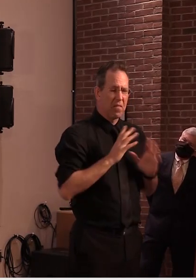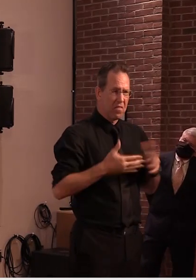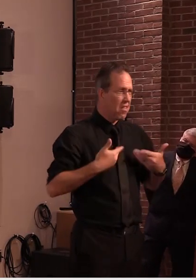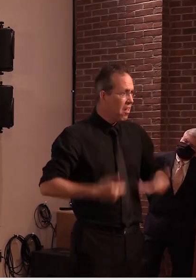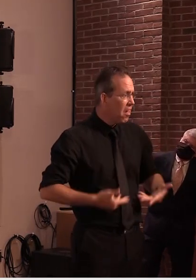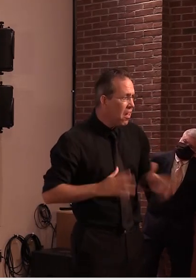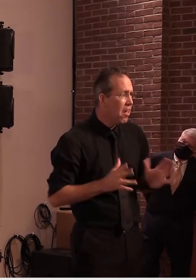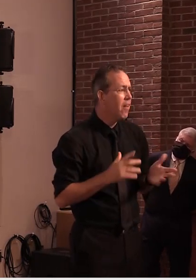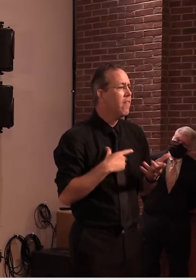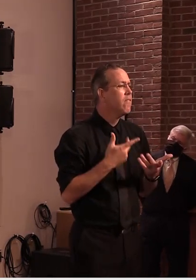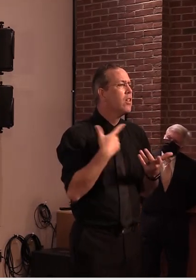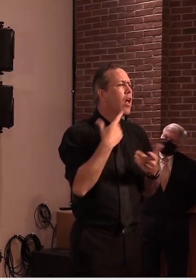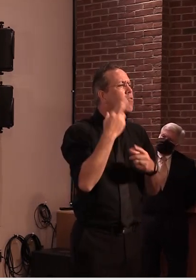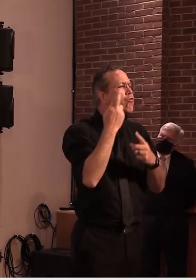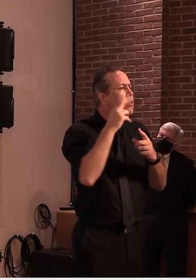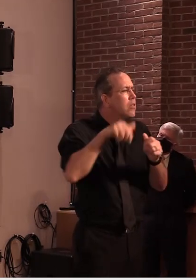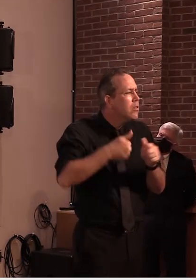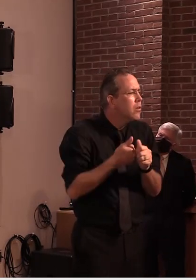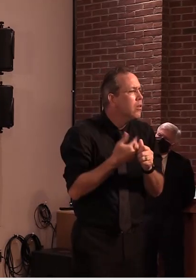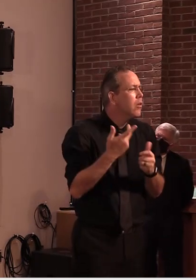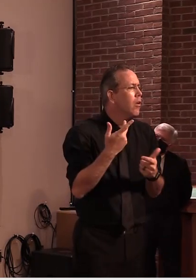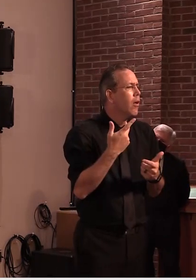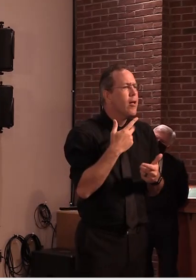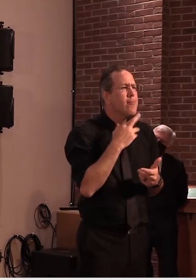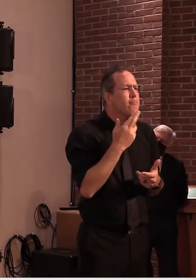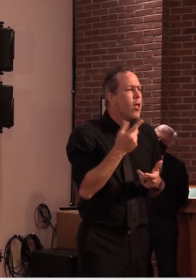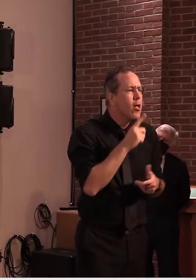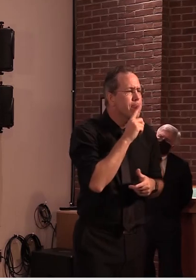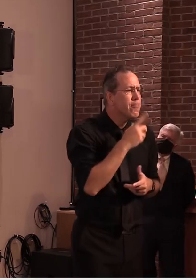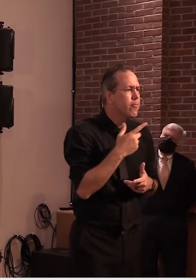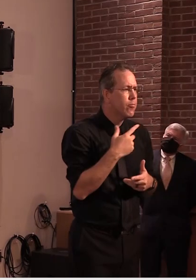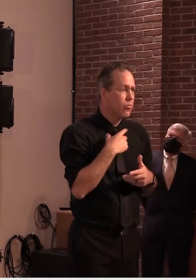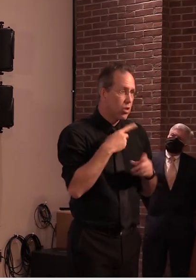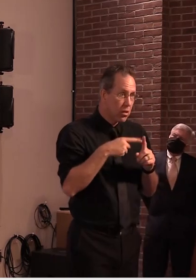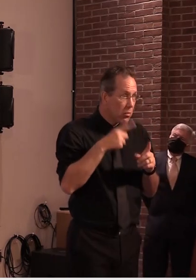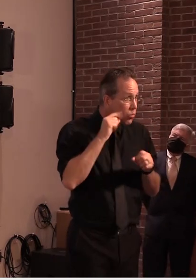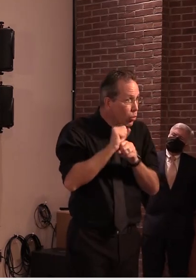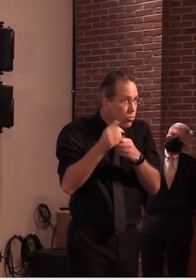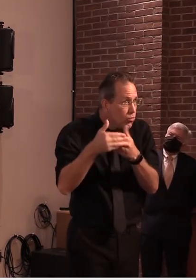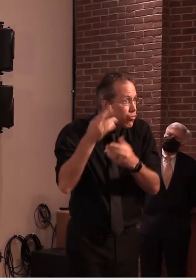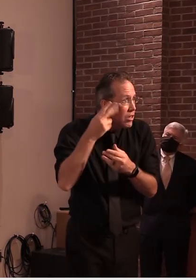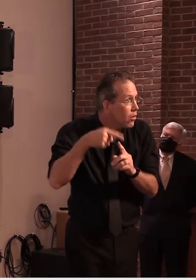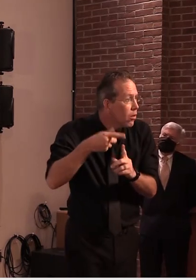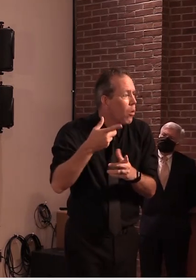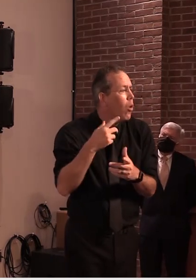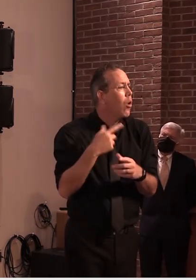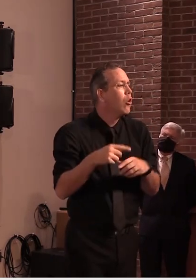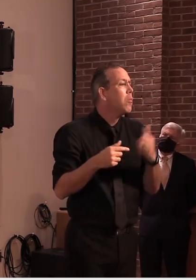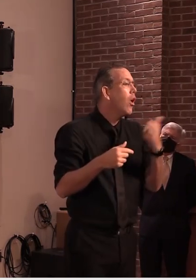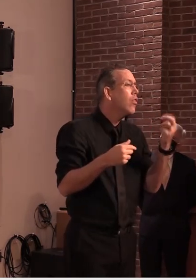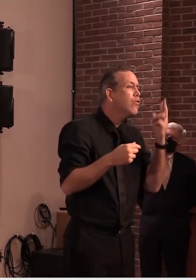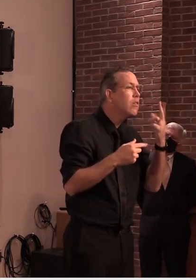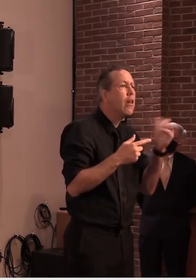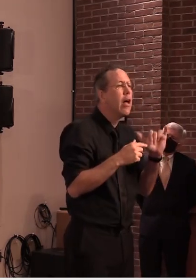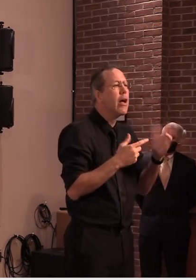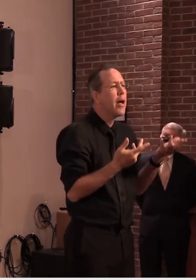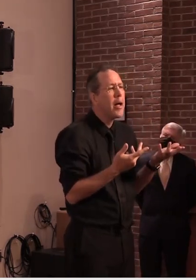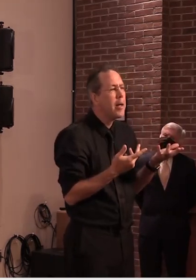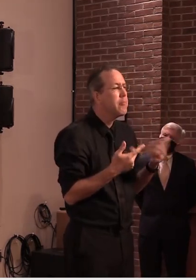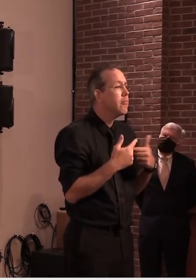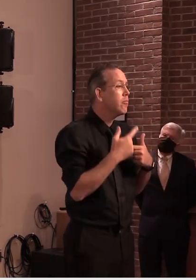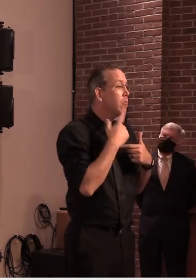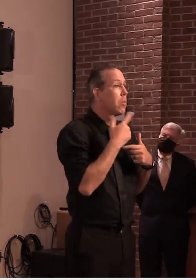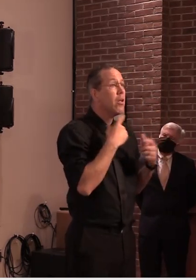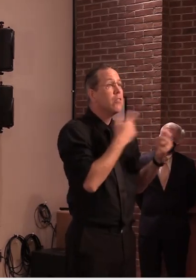but that's not because they deal with a vulnerable population they may be people who are trying to get out of quarantine for instance